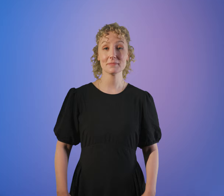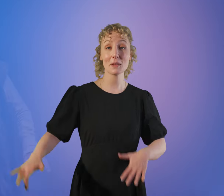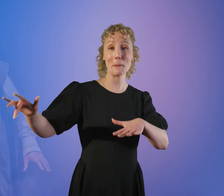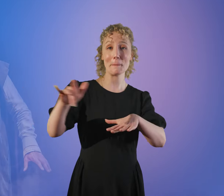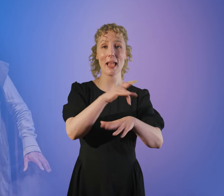Pericles